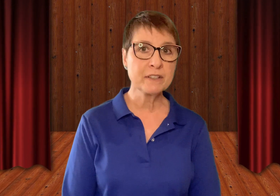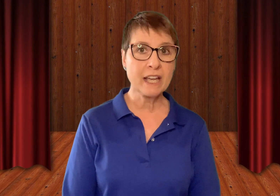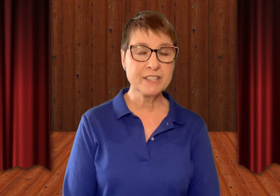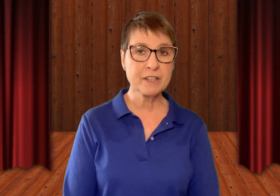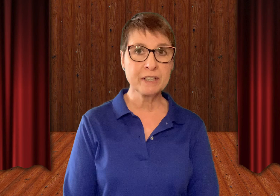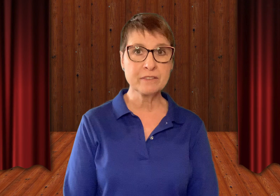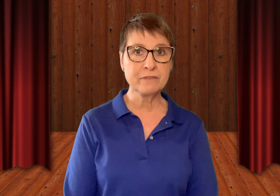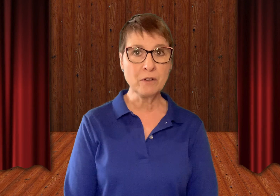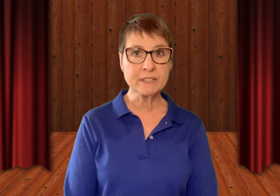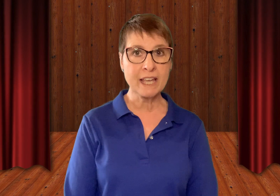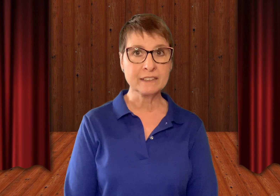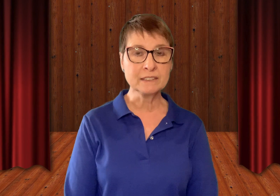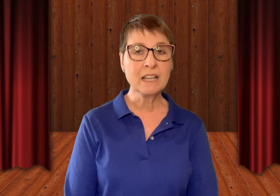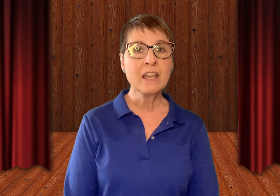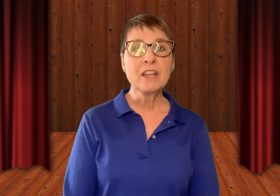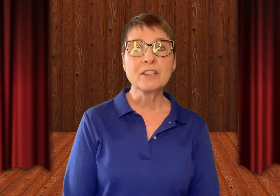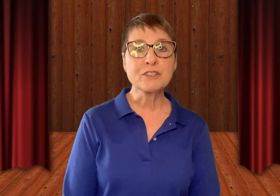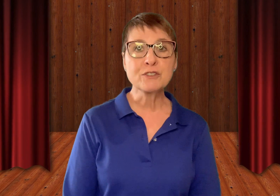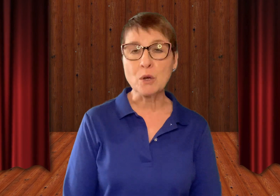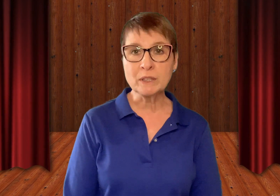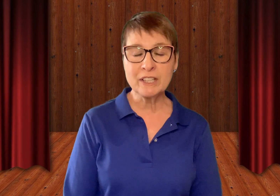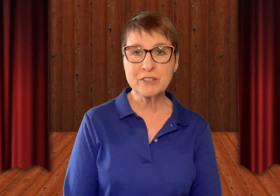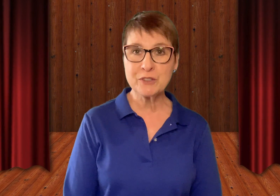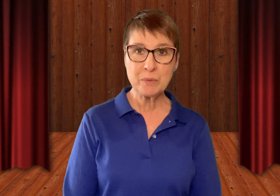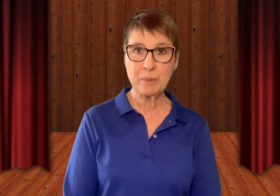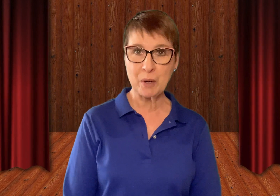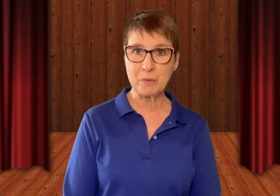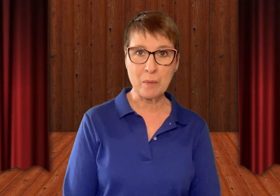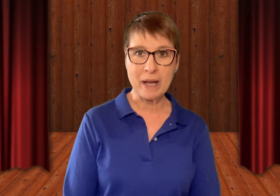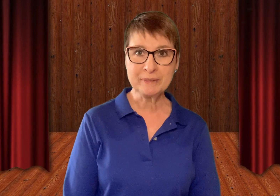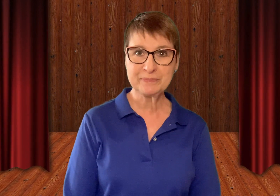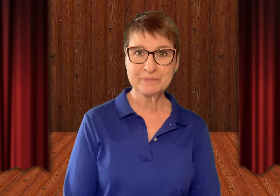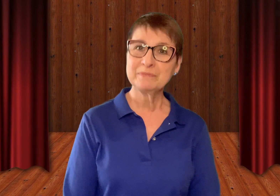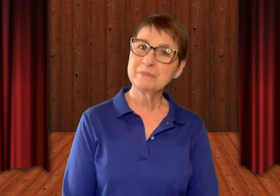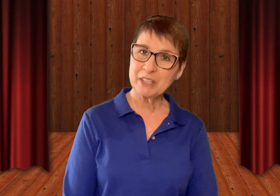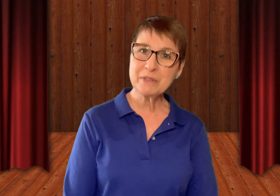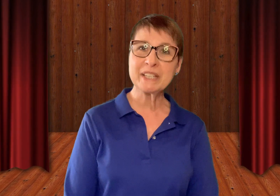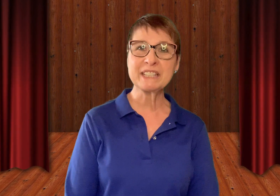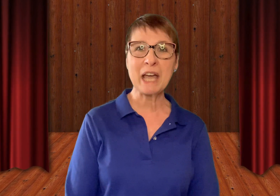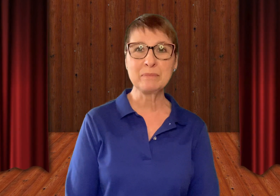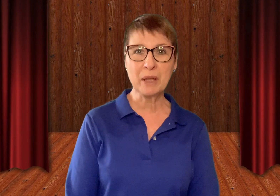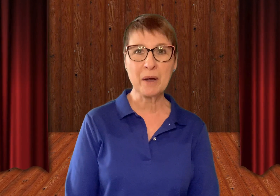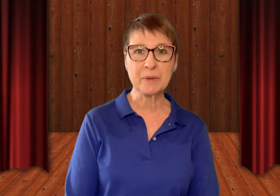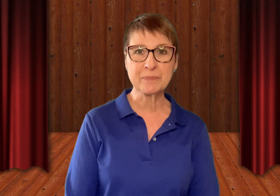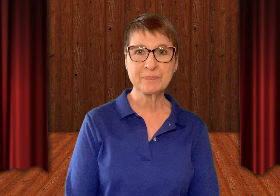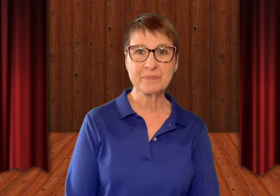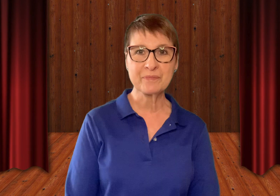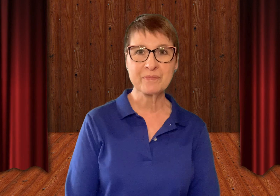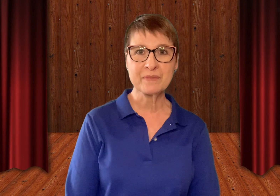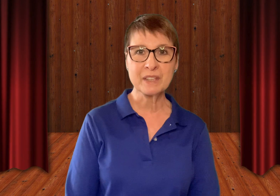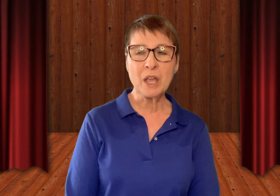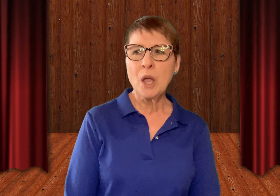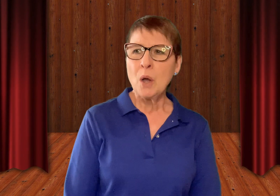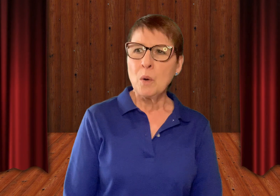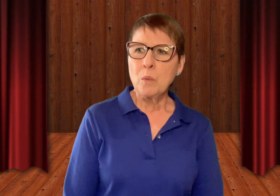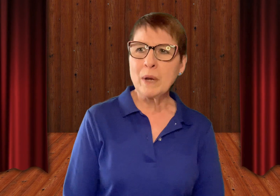Nigerian folk tale, the stolen soup aroma, using tableau. We